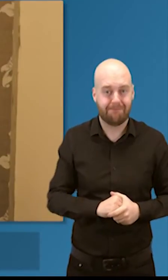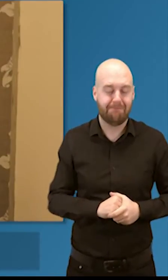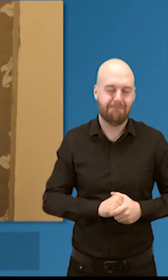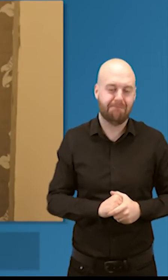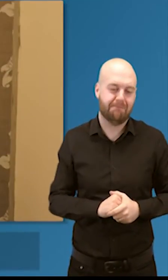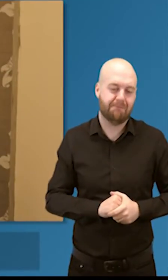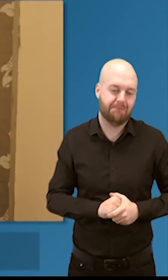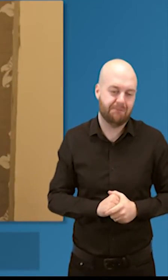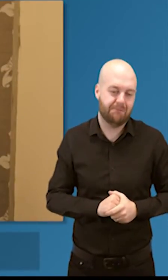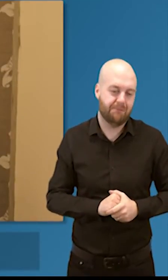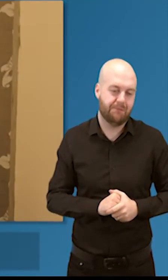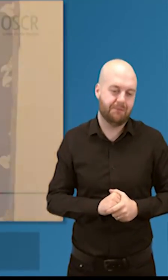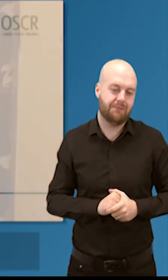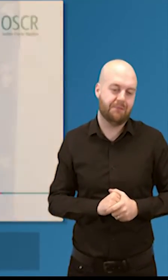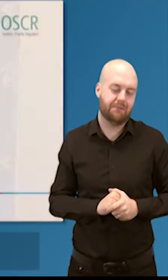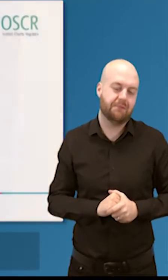Oscar's vision.